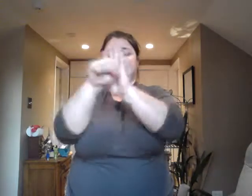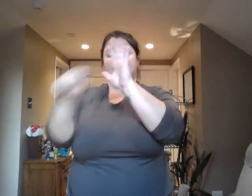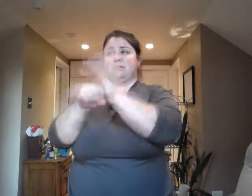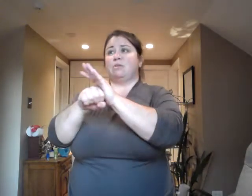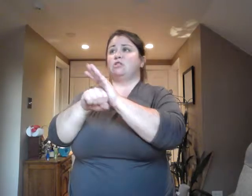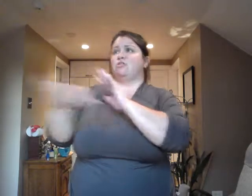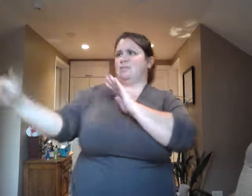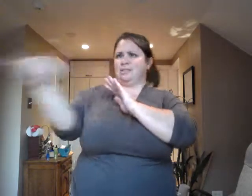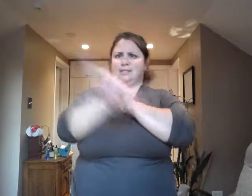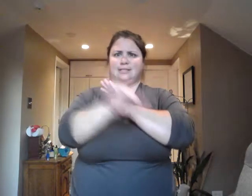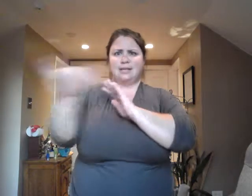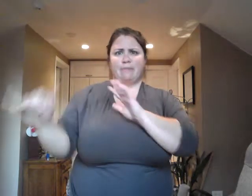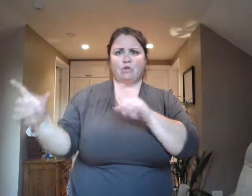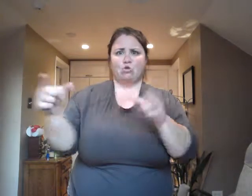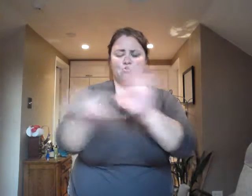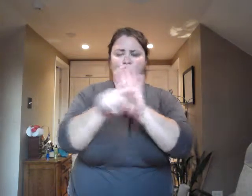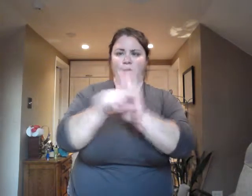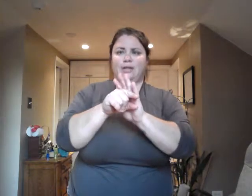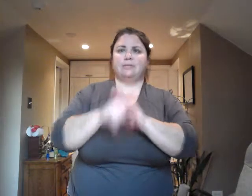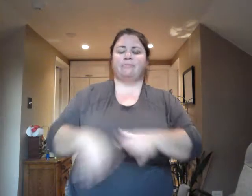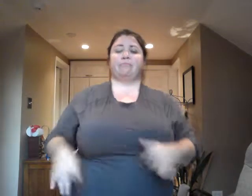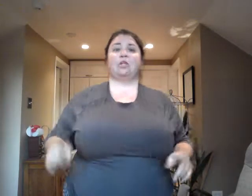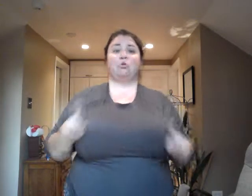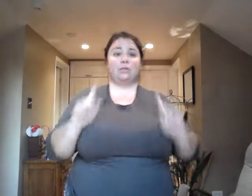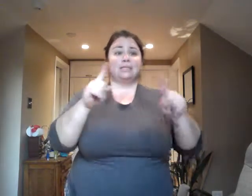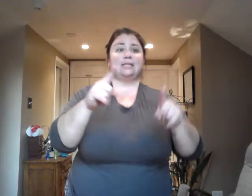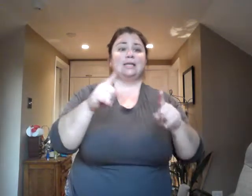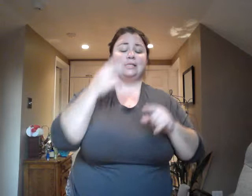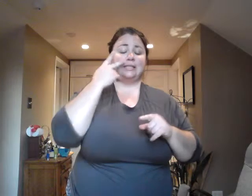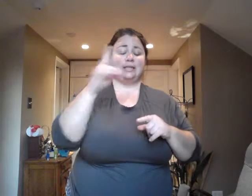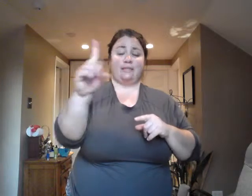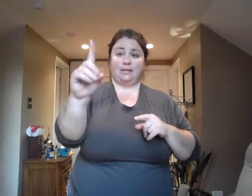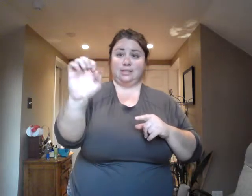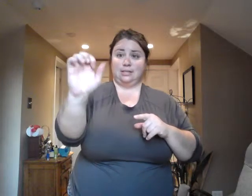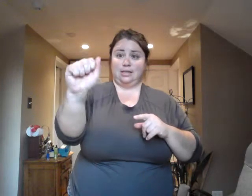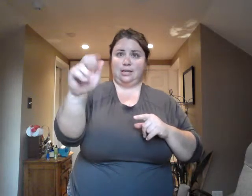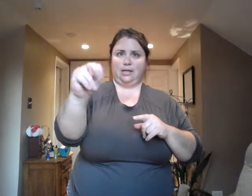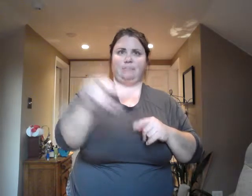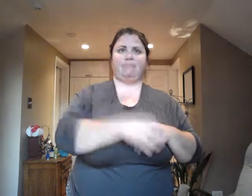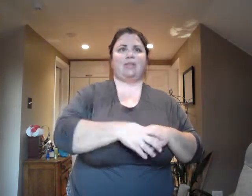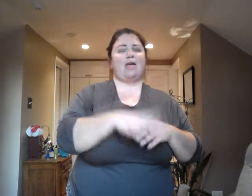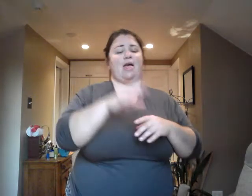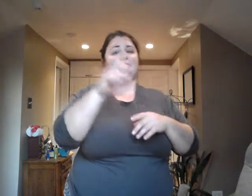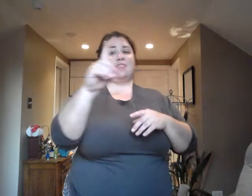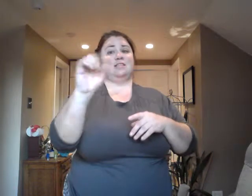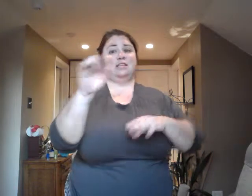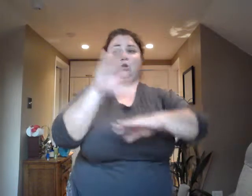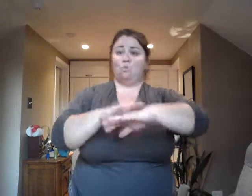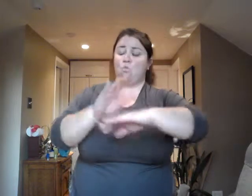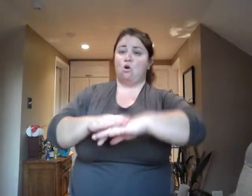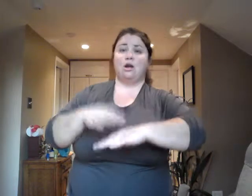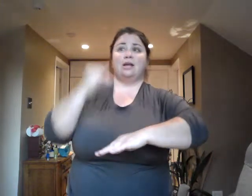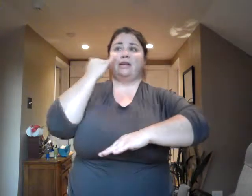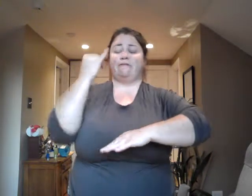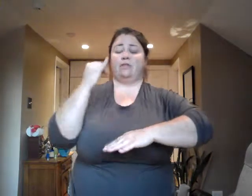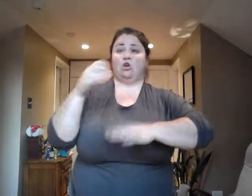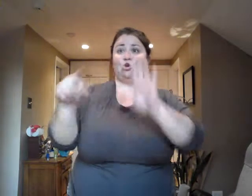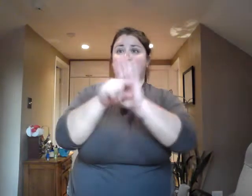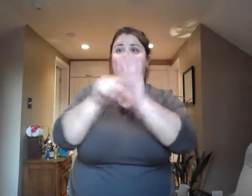that if his performance succeeded at this poor level, he would be asked to leave the score. Well, what do you